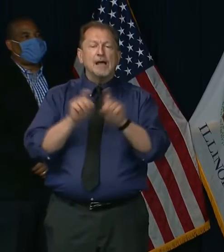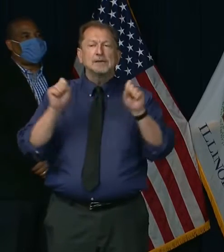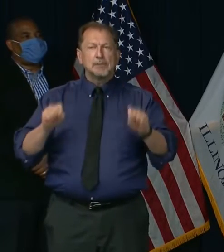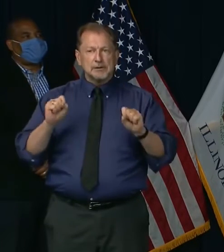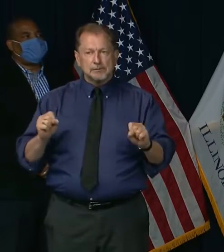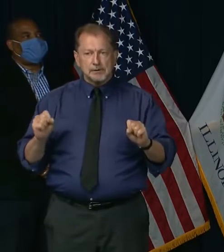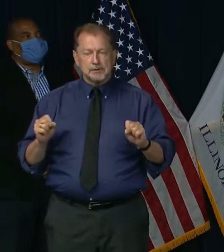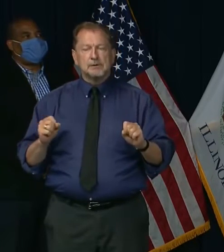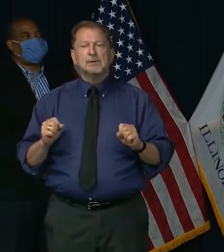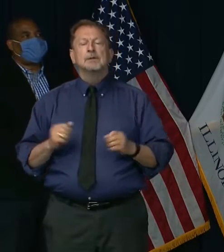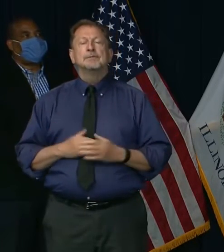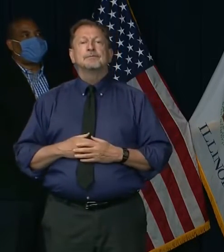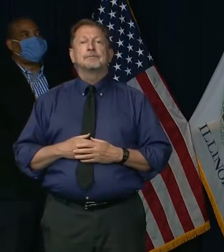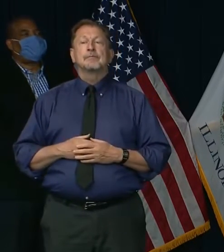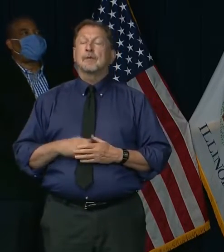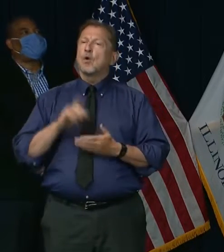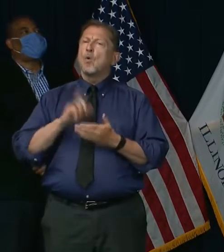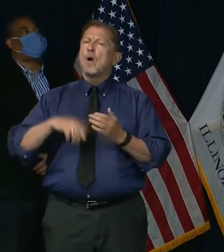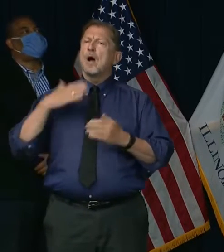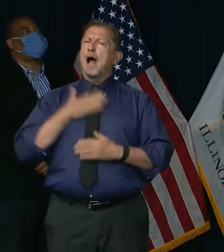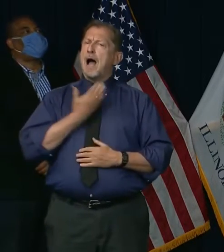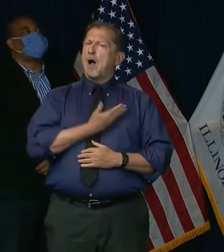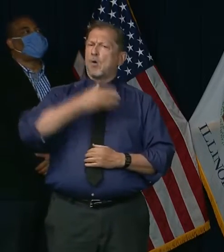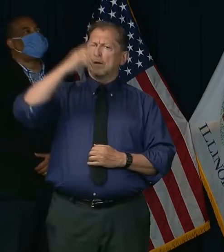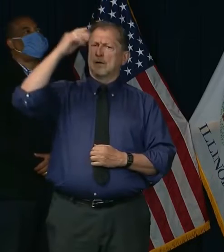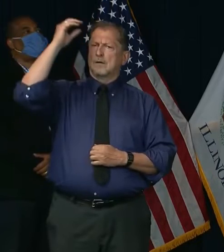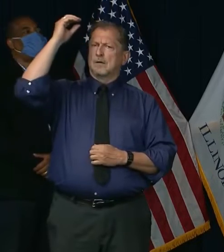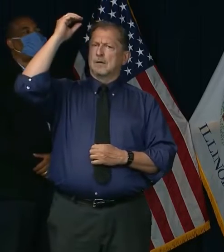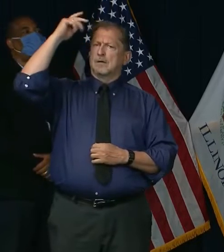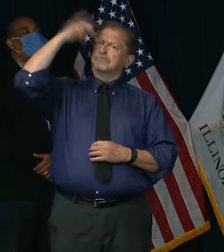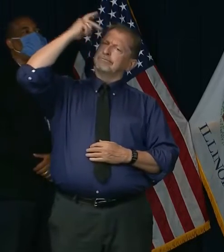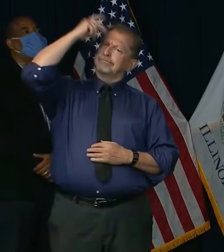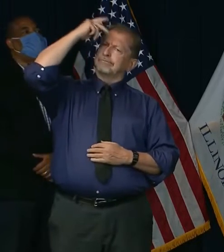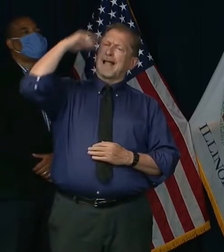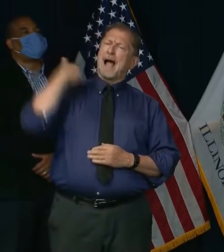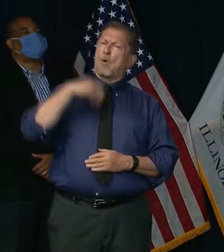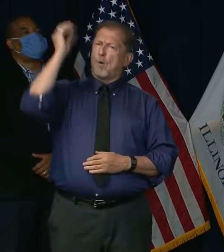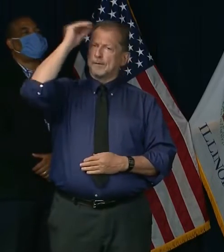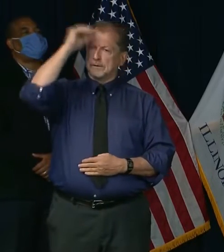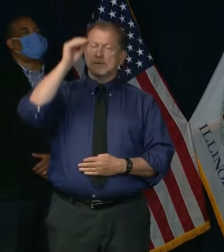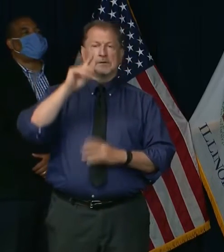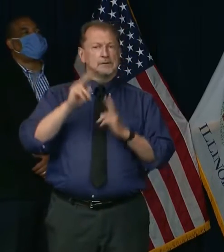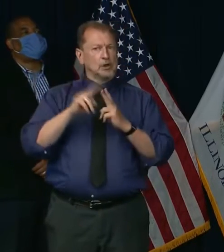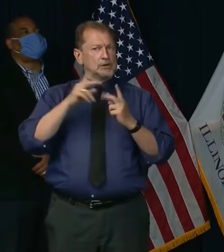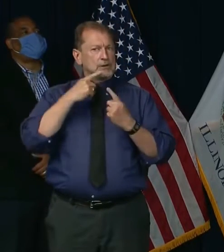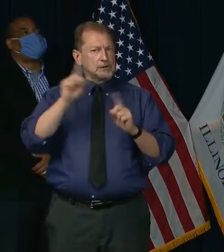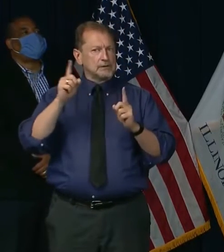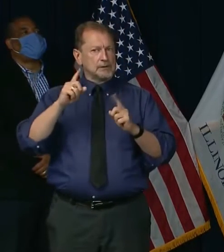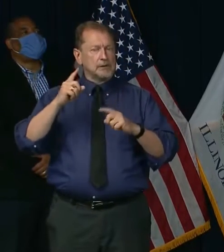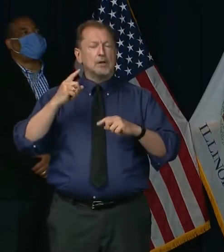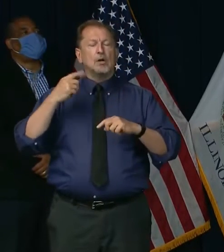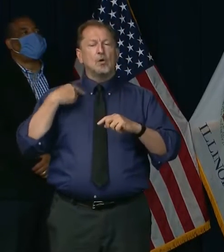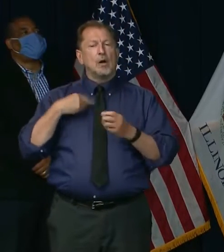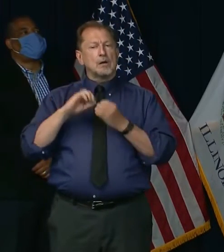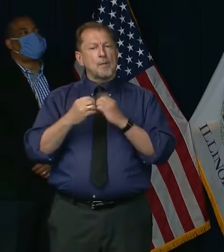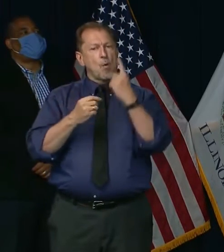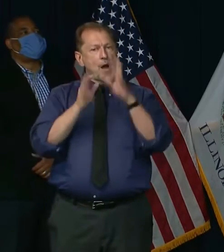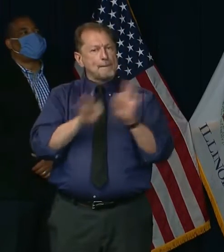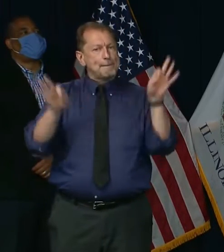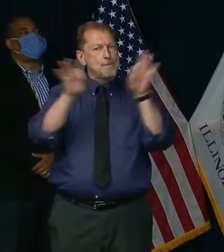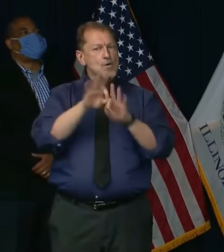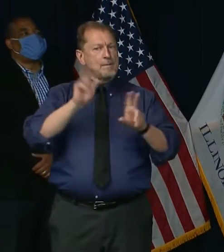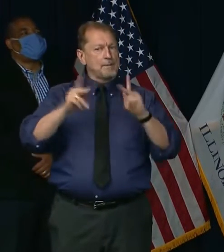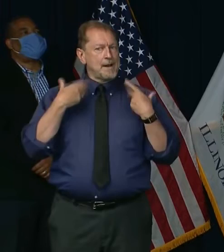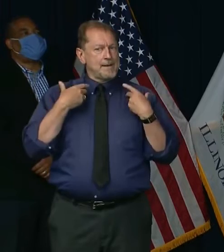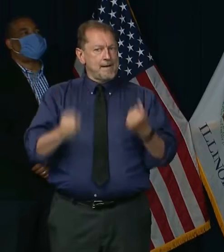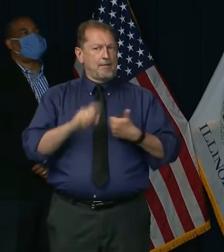fashion. The philosophy that got us here has been a successful one. Prioritizing public health and watching